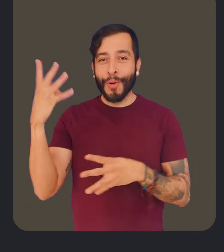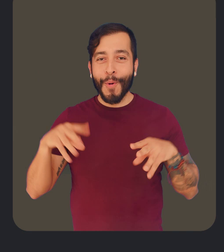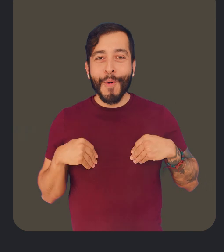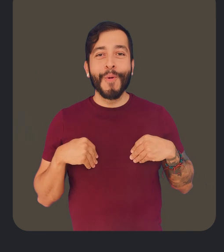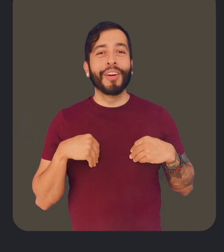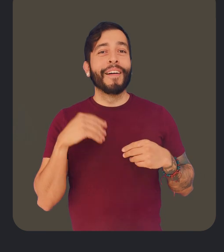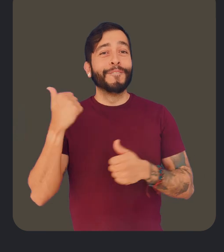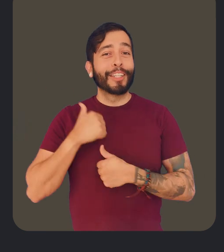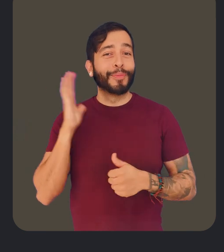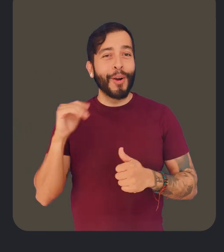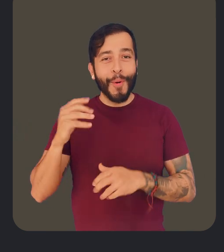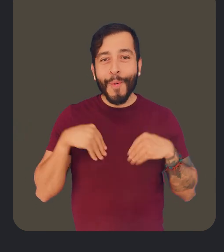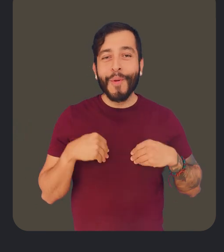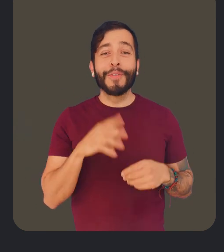-owned, Veteran-owned, and Women-owned.